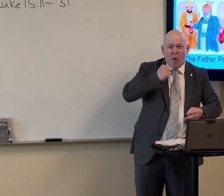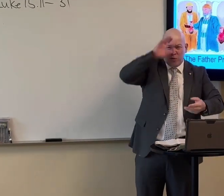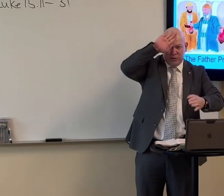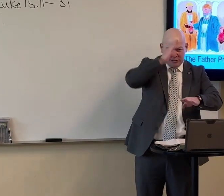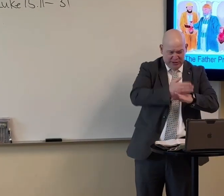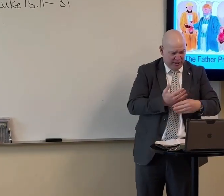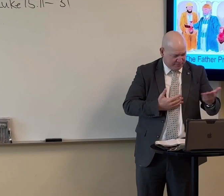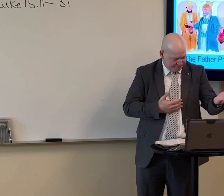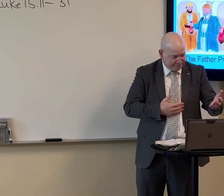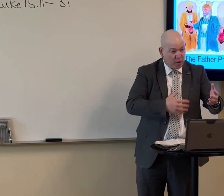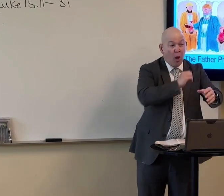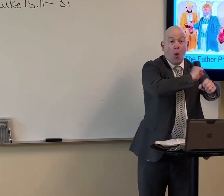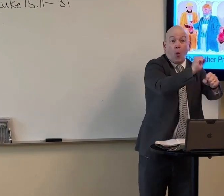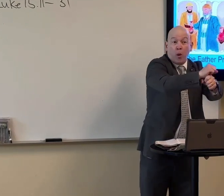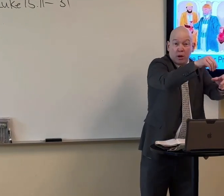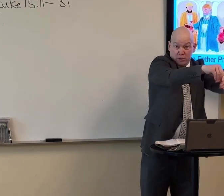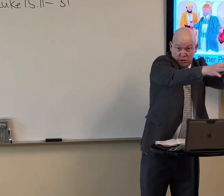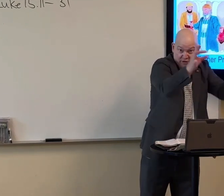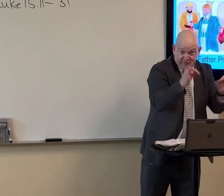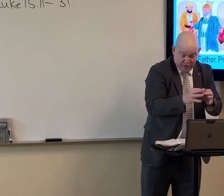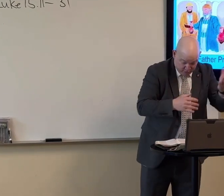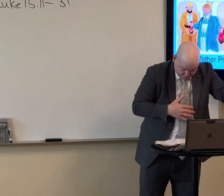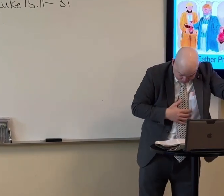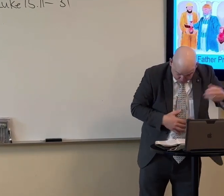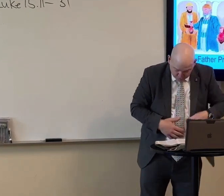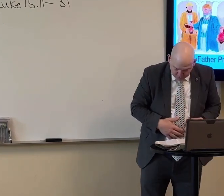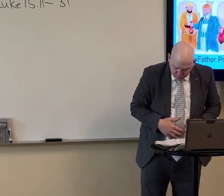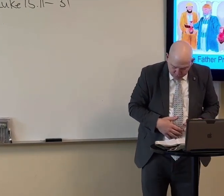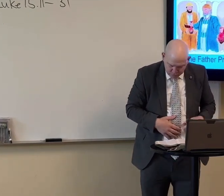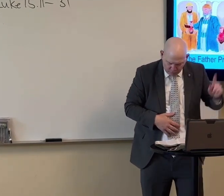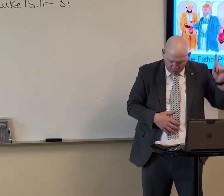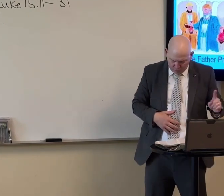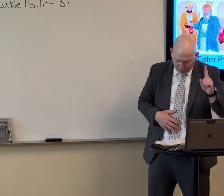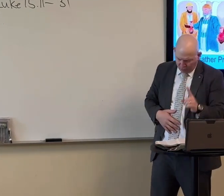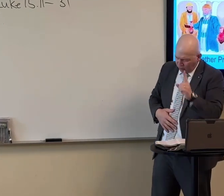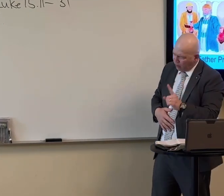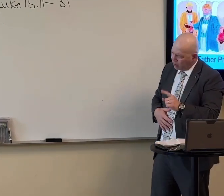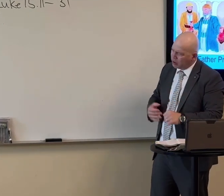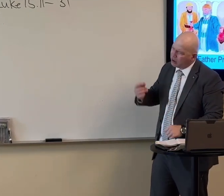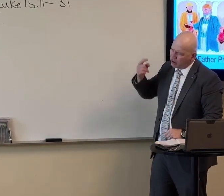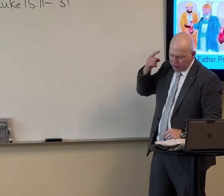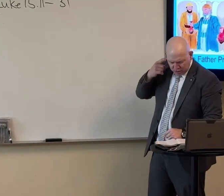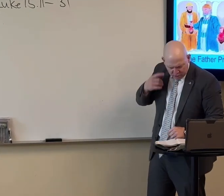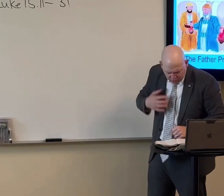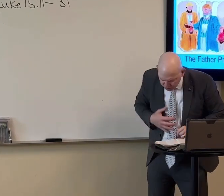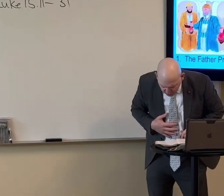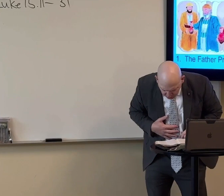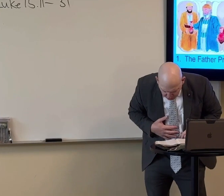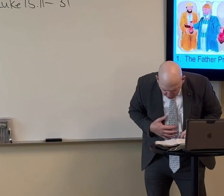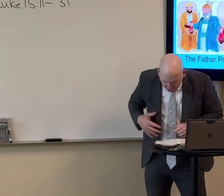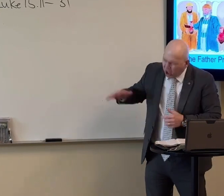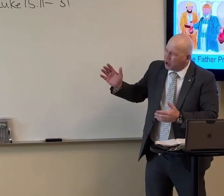was in the field. And as he came and drew nigh to the house, he heard music and dancing.